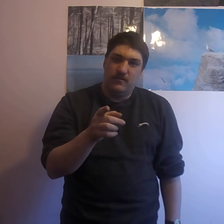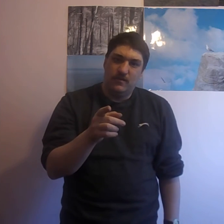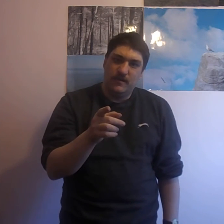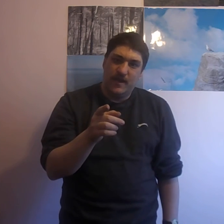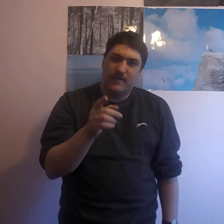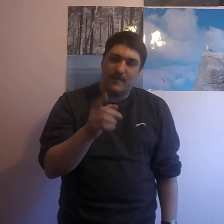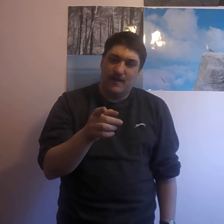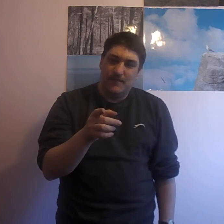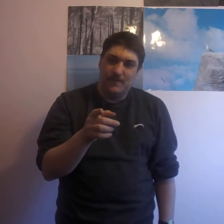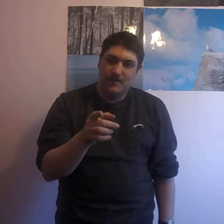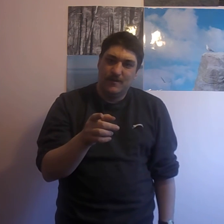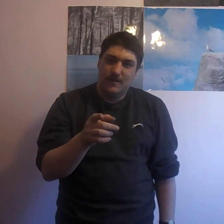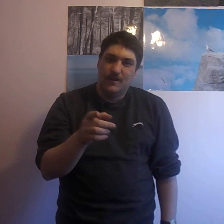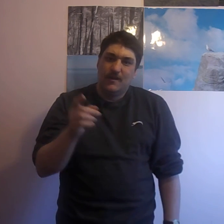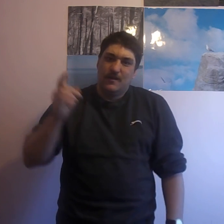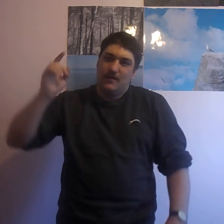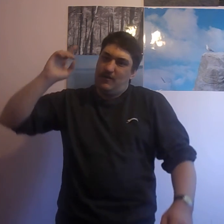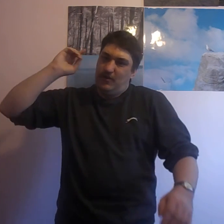next time. Goodbye.